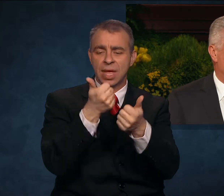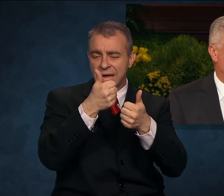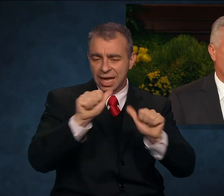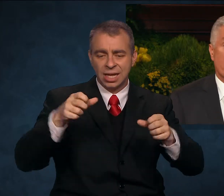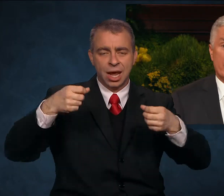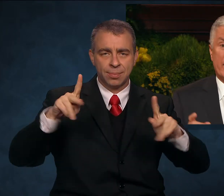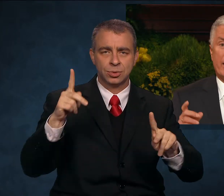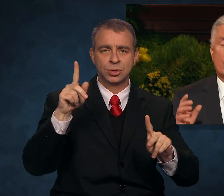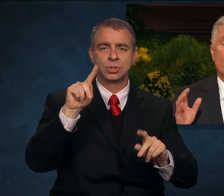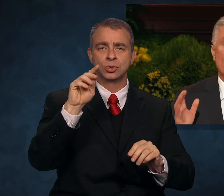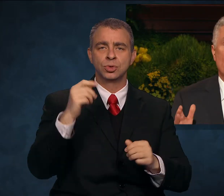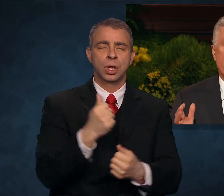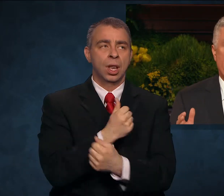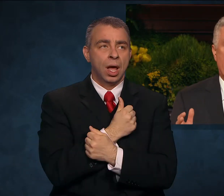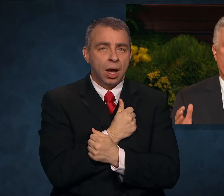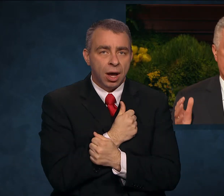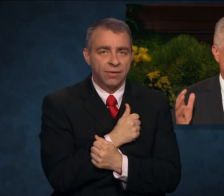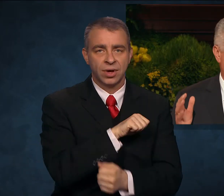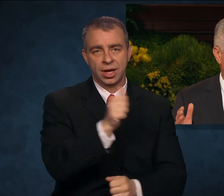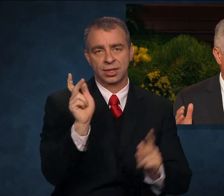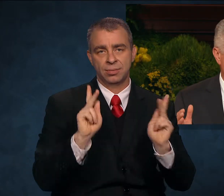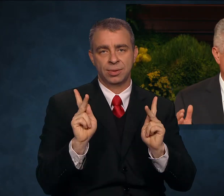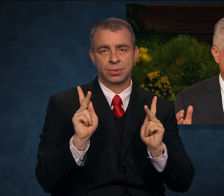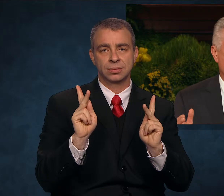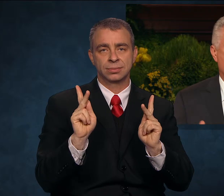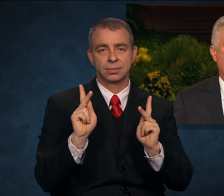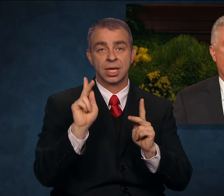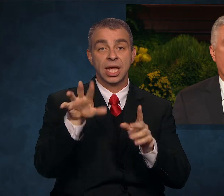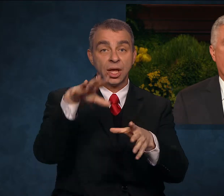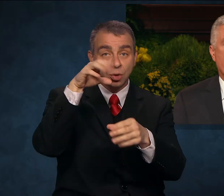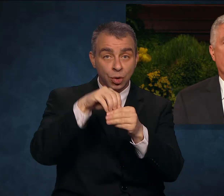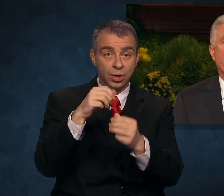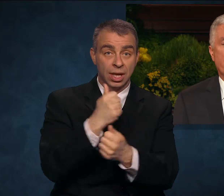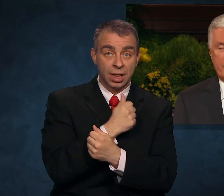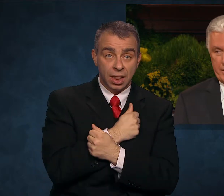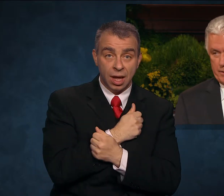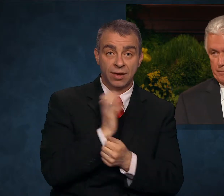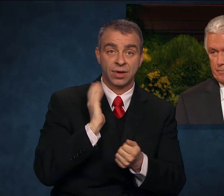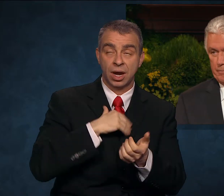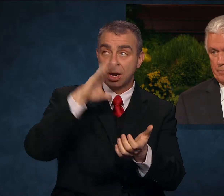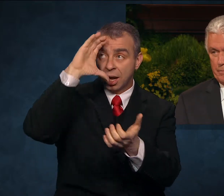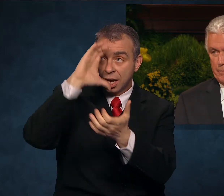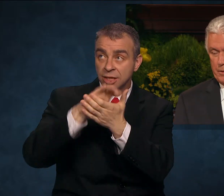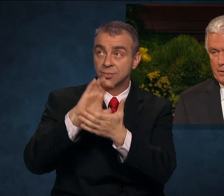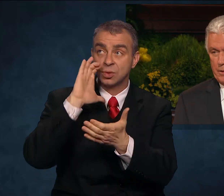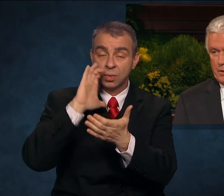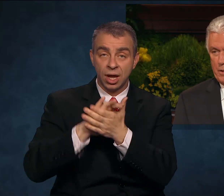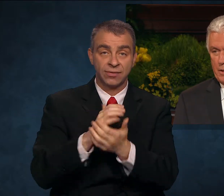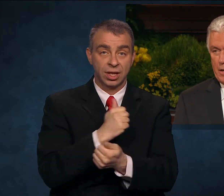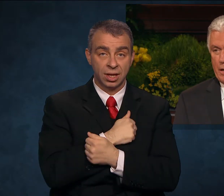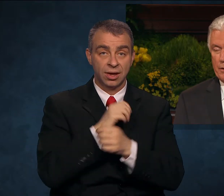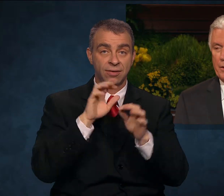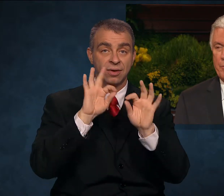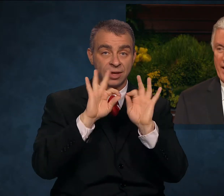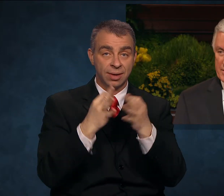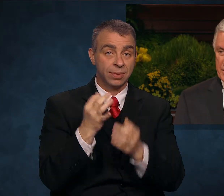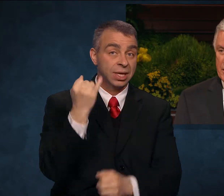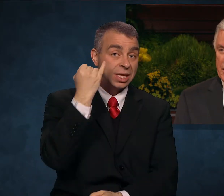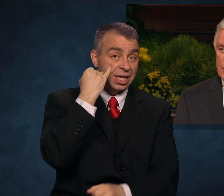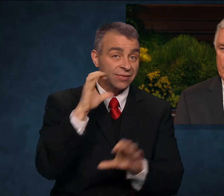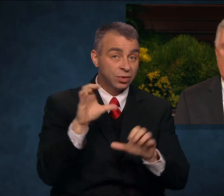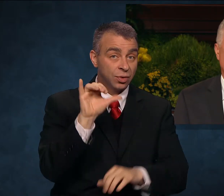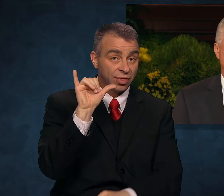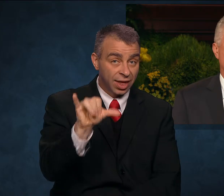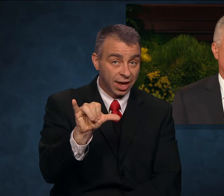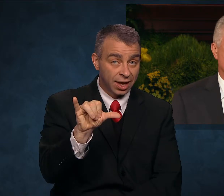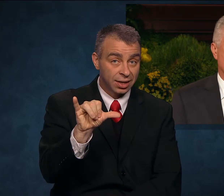men, including our spouse and family. Our capacity